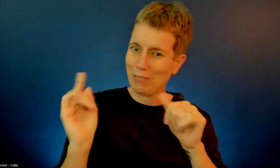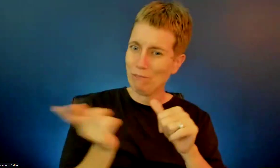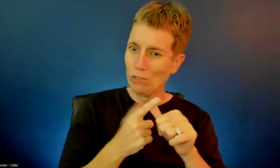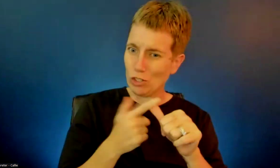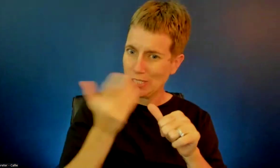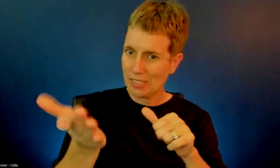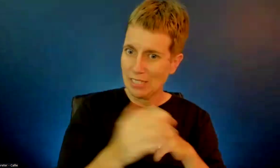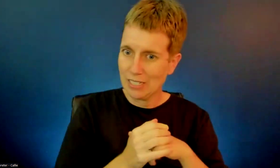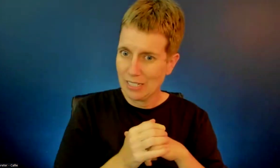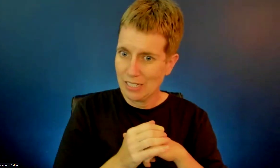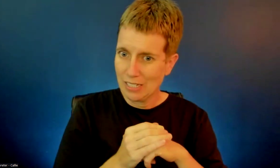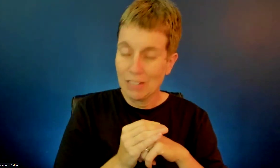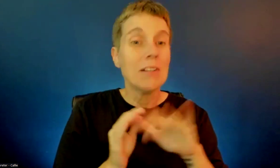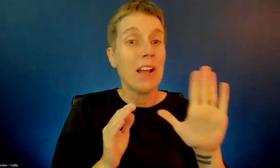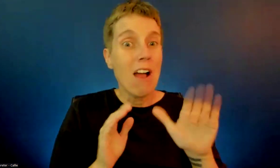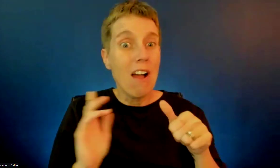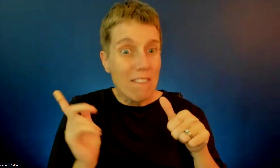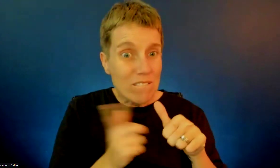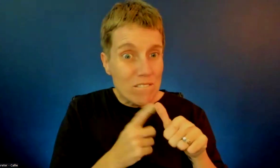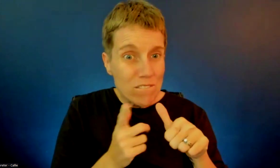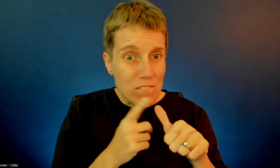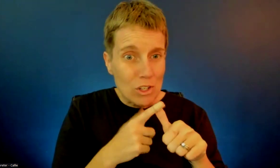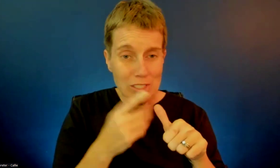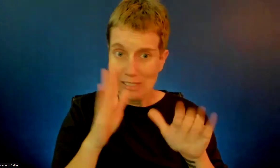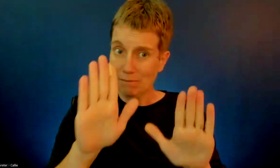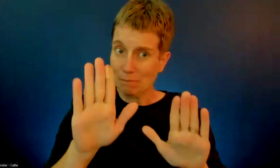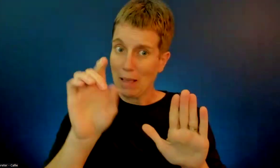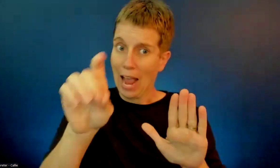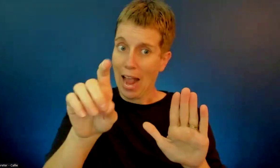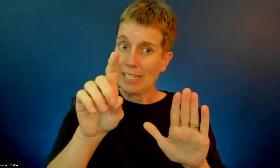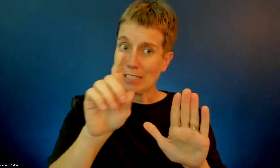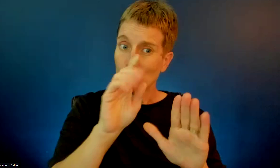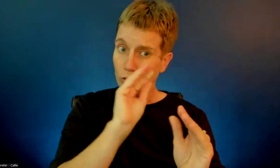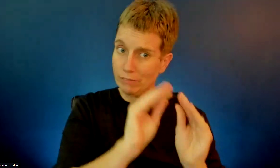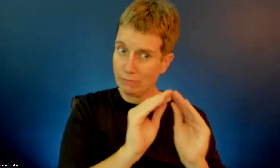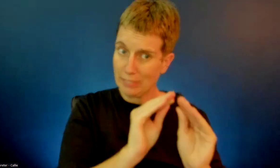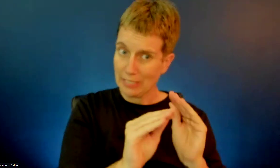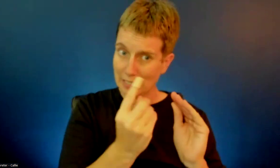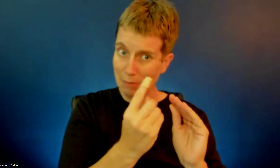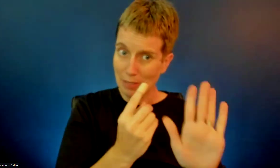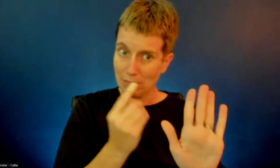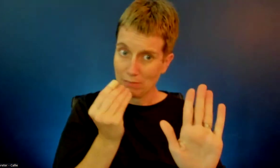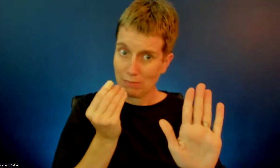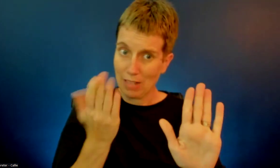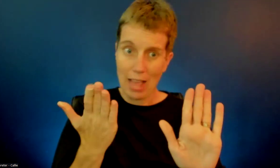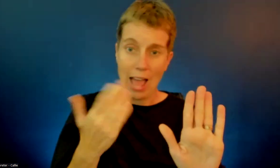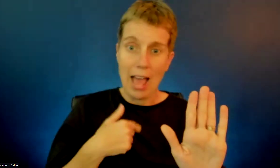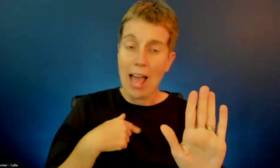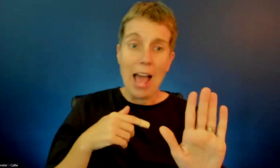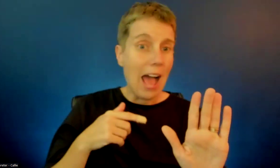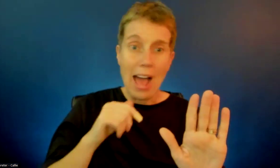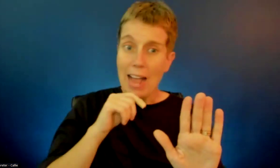Yeah. First off, I'd like to say that I need to correct something. Okay. I did virtually nothing to help Alex.